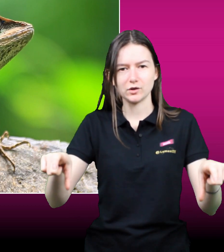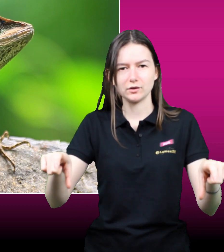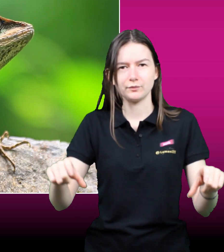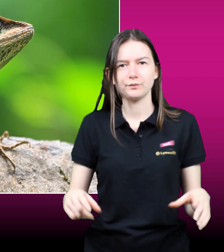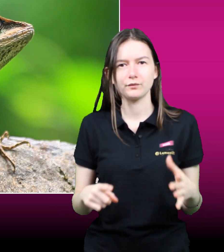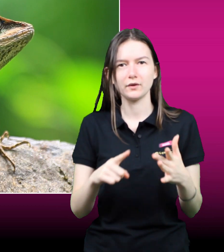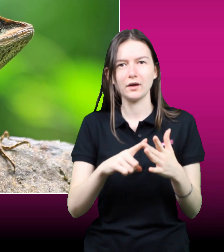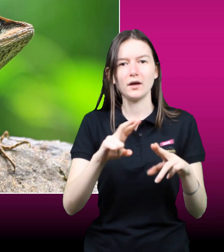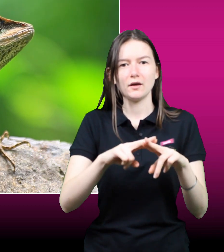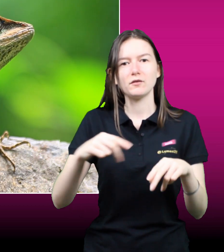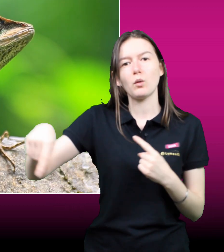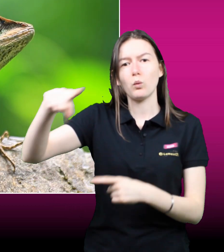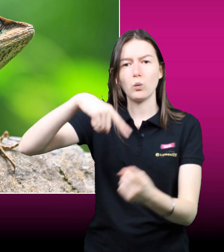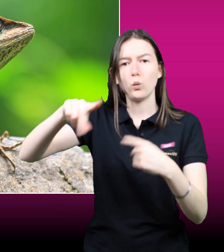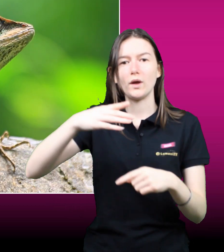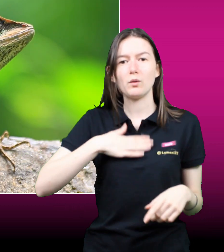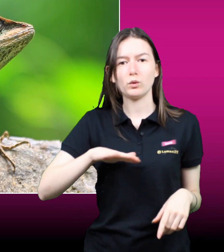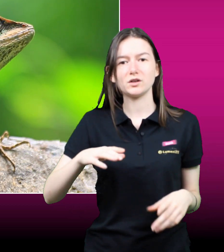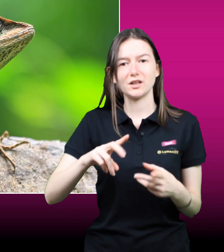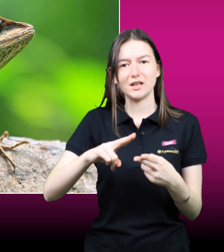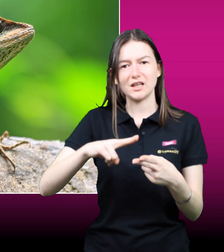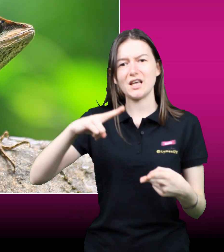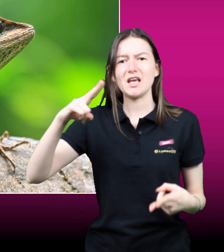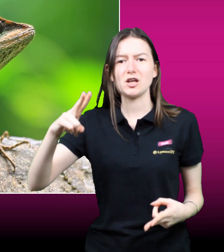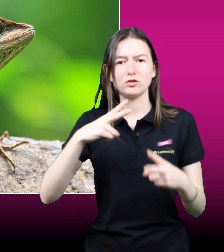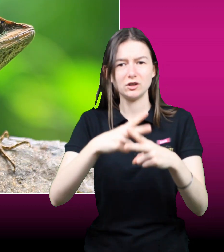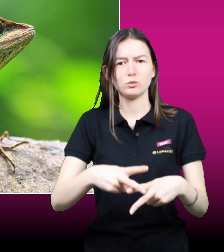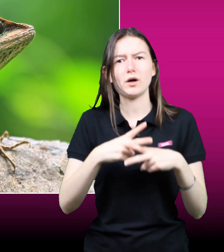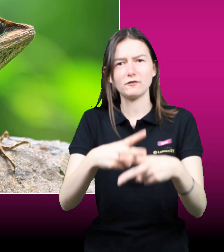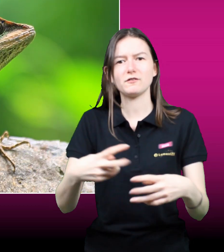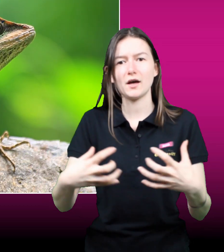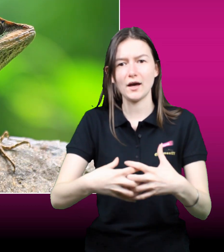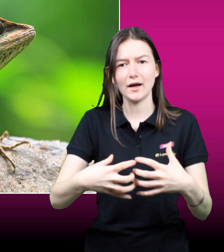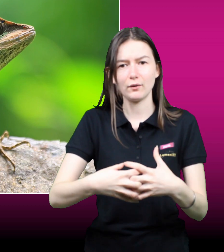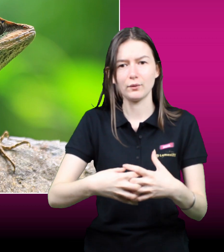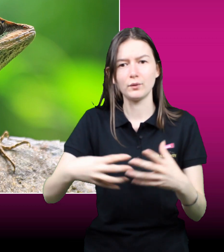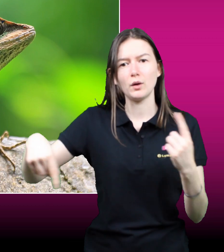want to increase welfare, we must become more wild-like in our care.